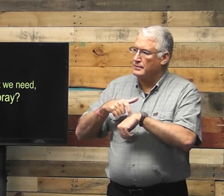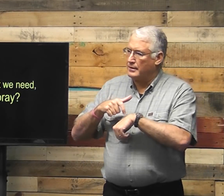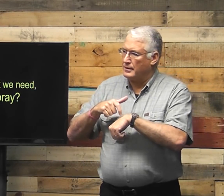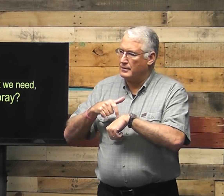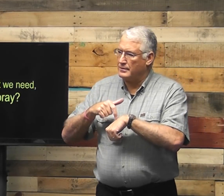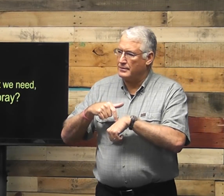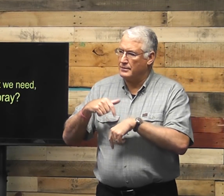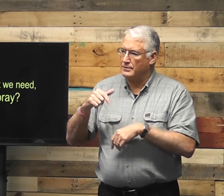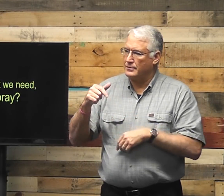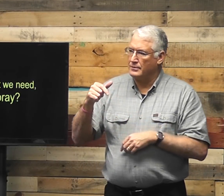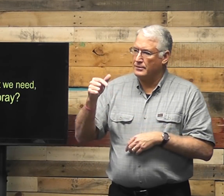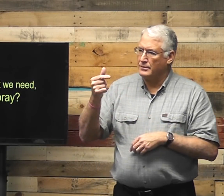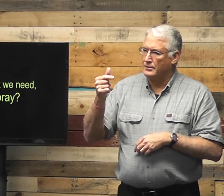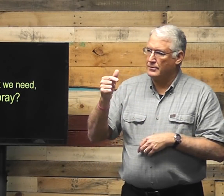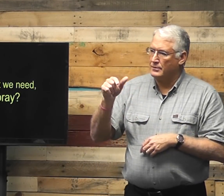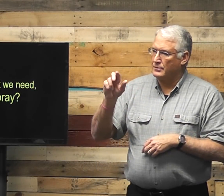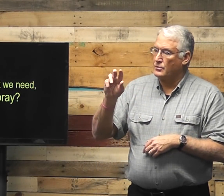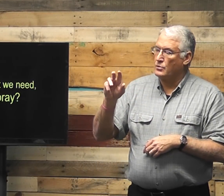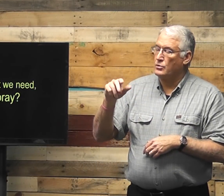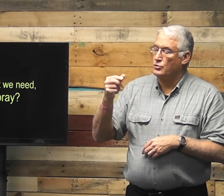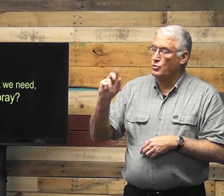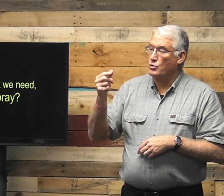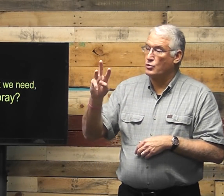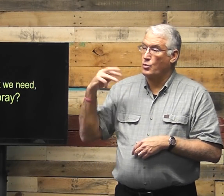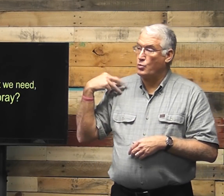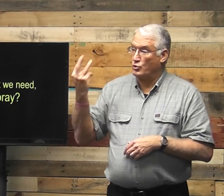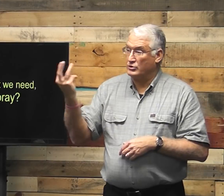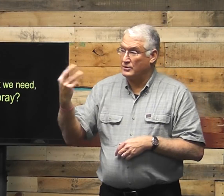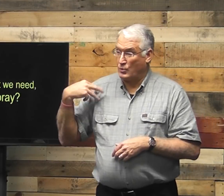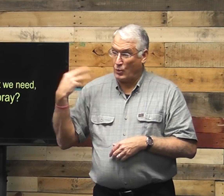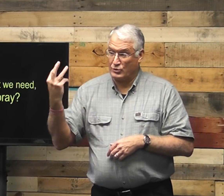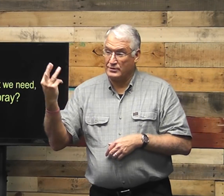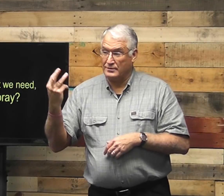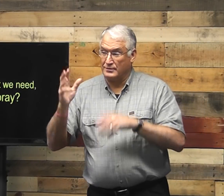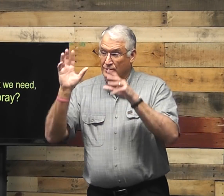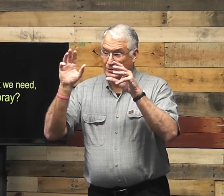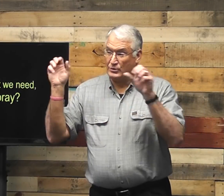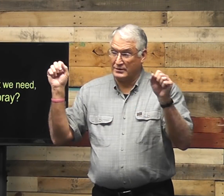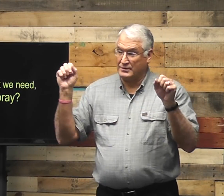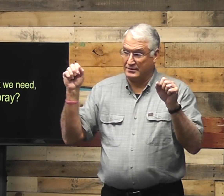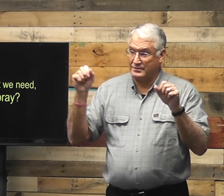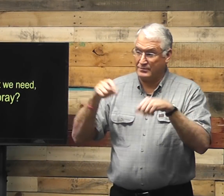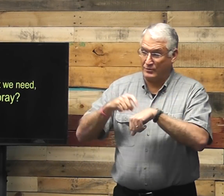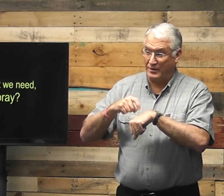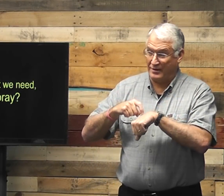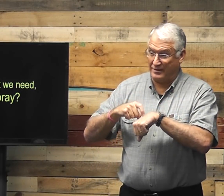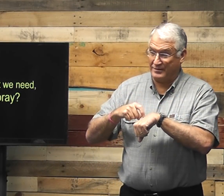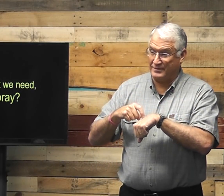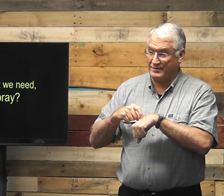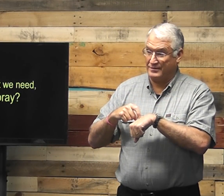And at that time, George Washington, the president at the time,